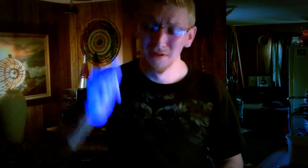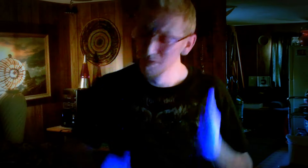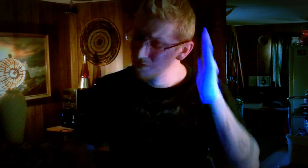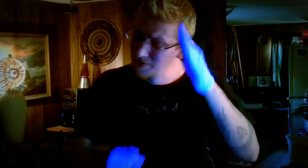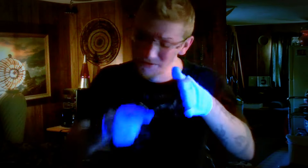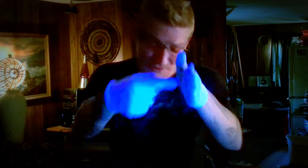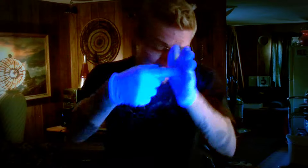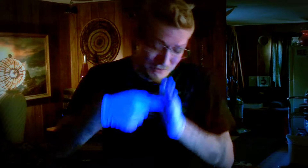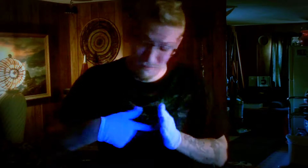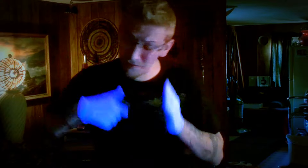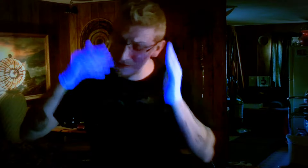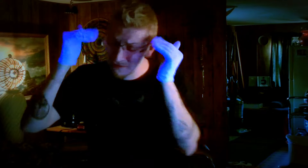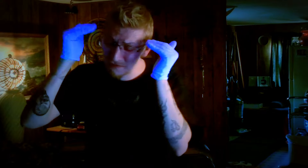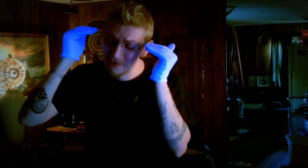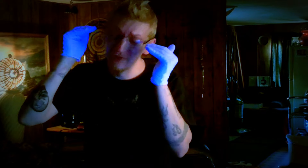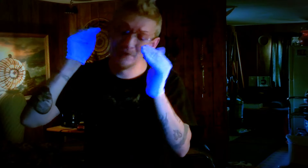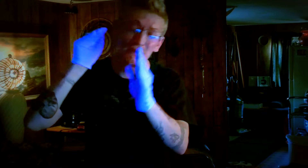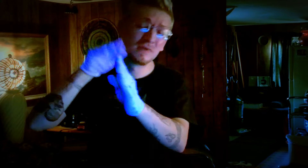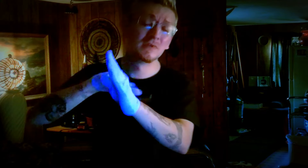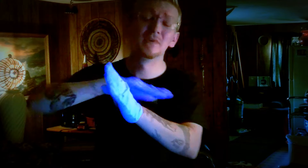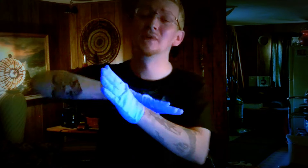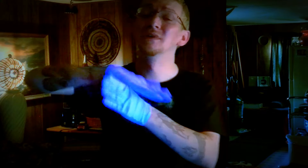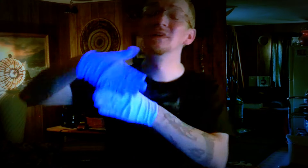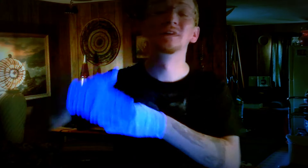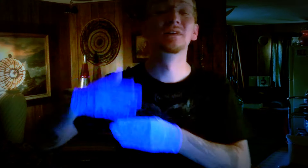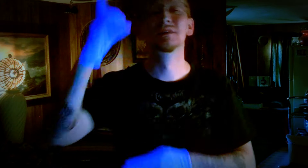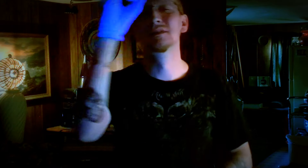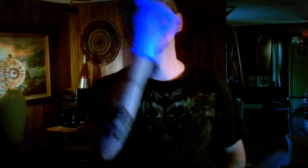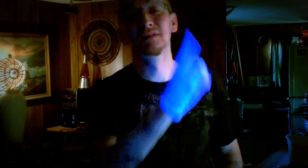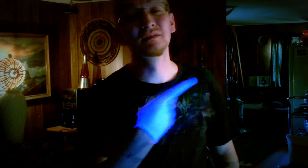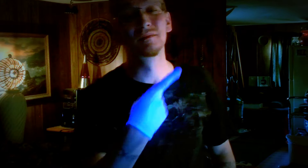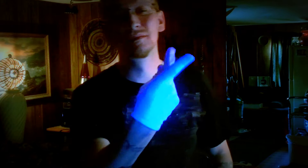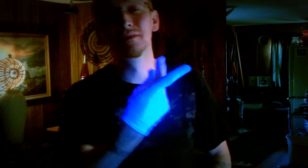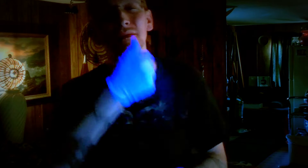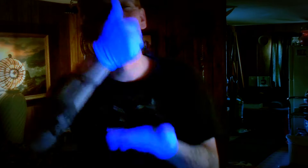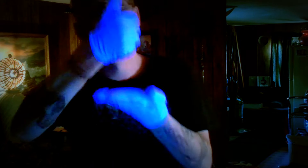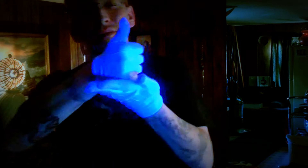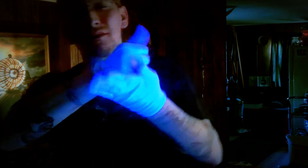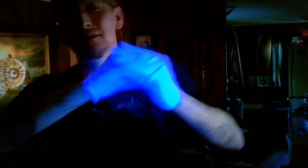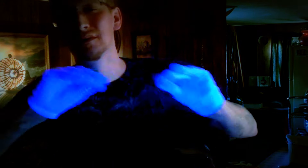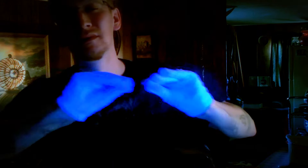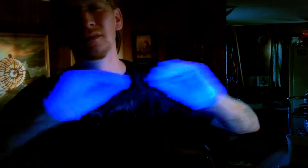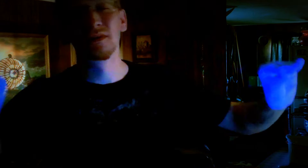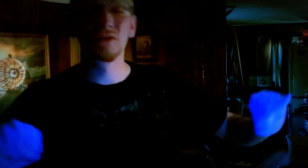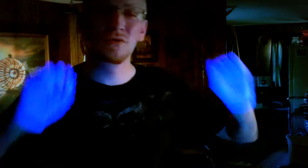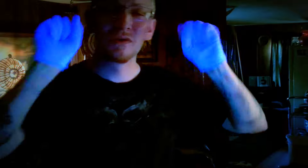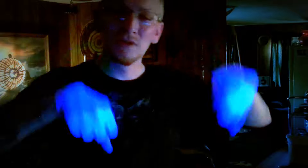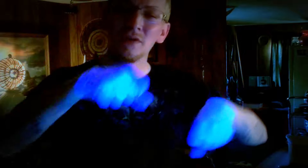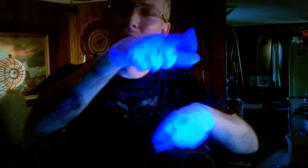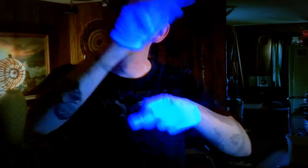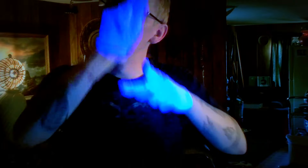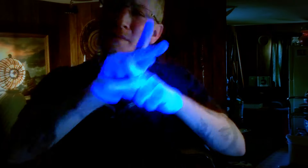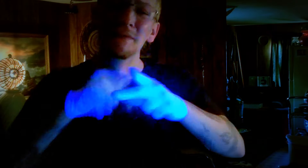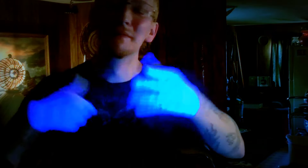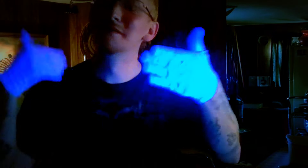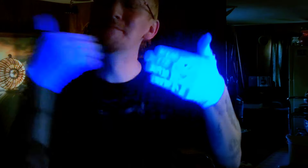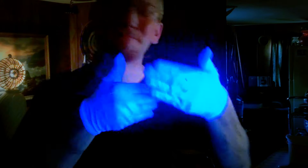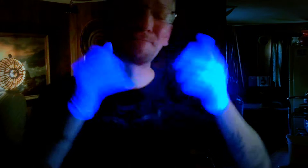close Can you keep me close,